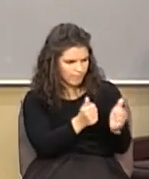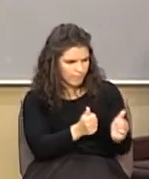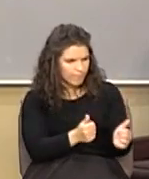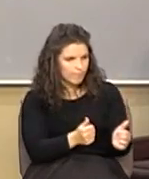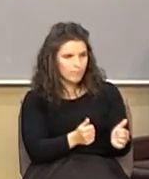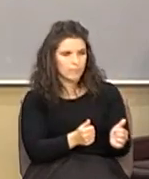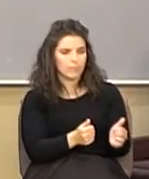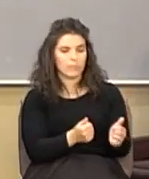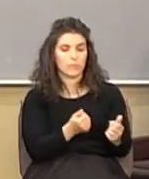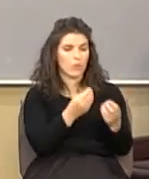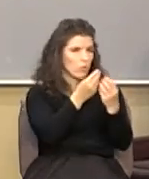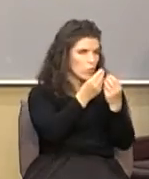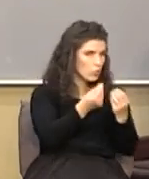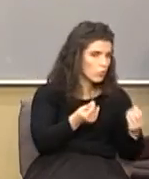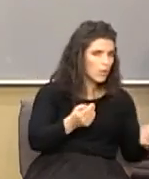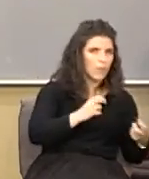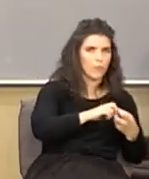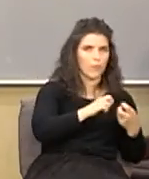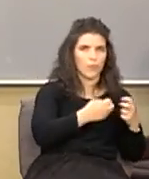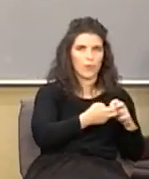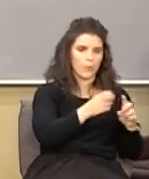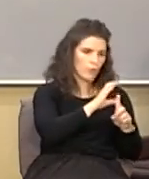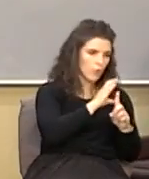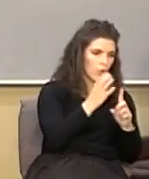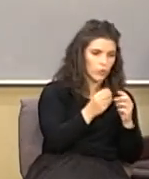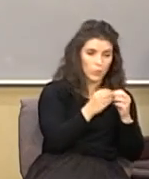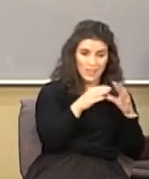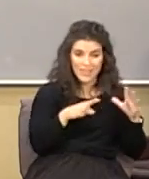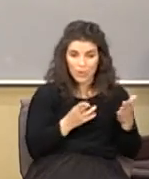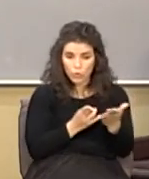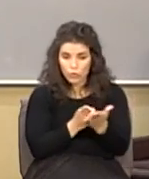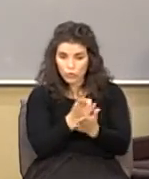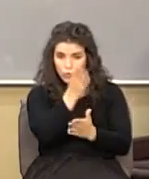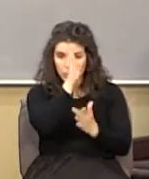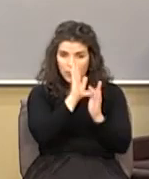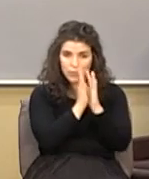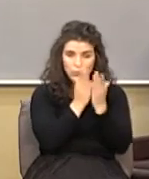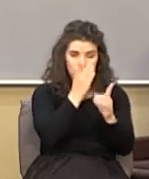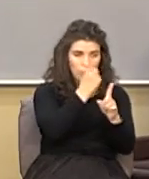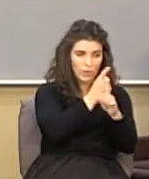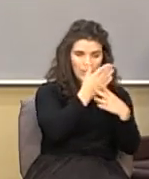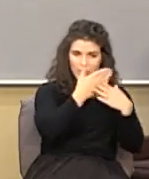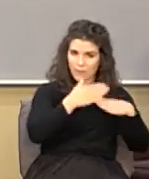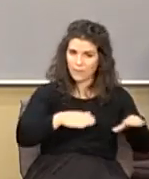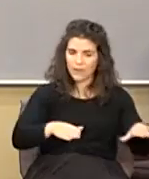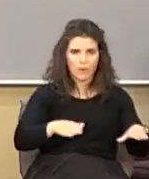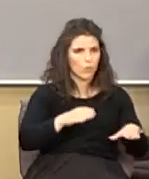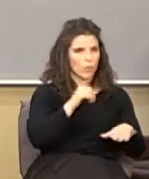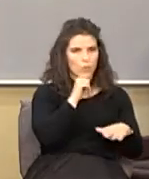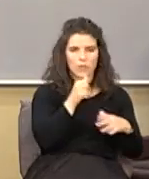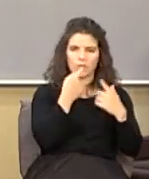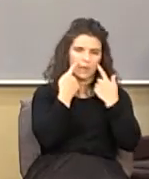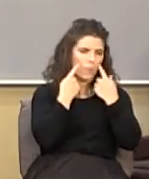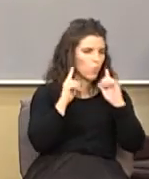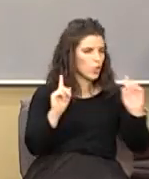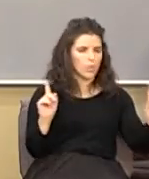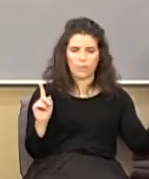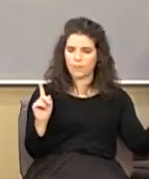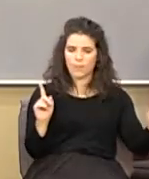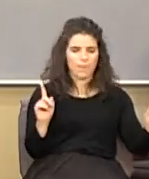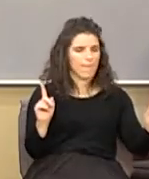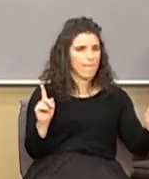trying to solve the problems in the culture without the truth of God's word rightly divided will not work